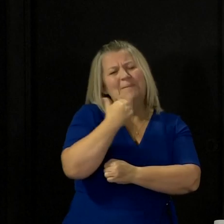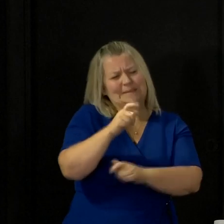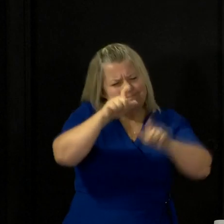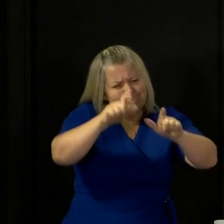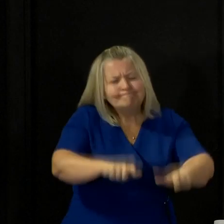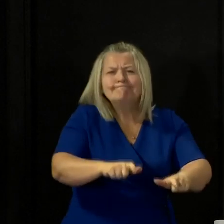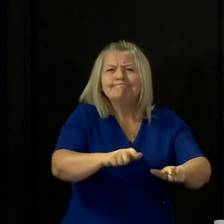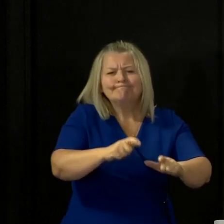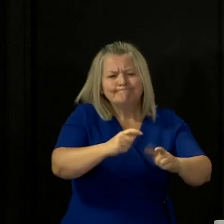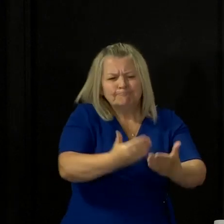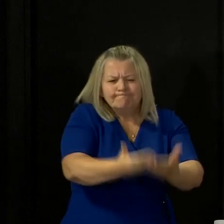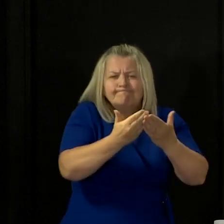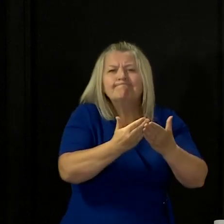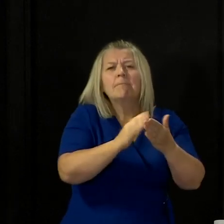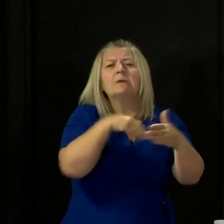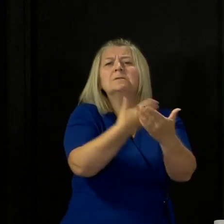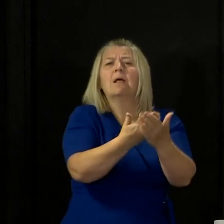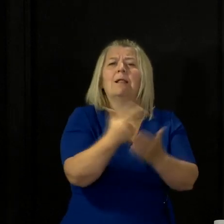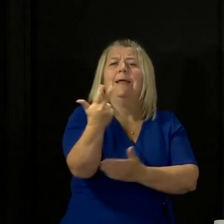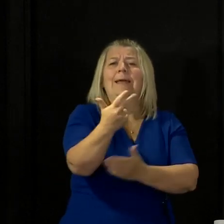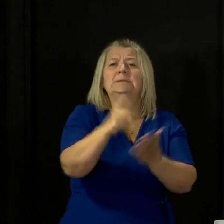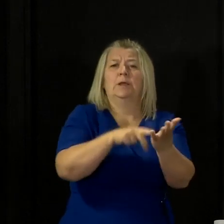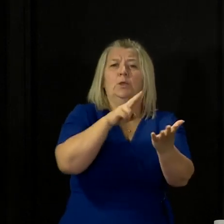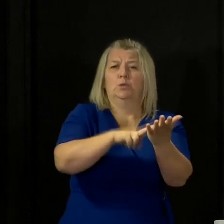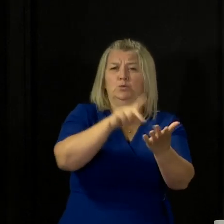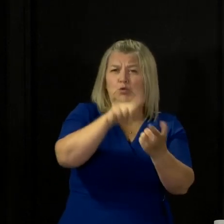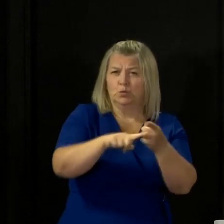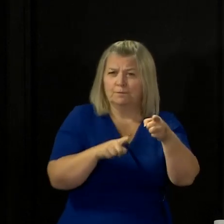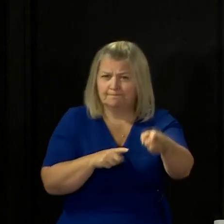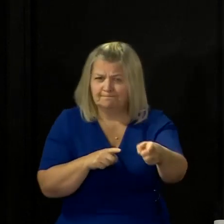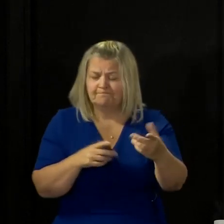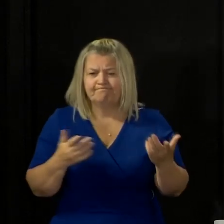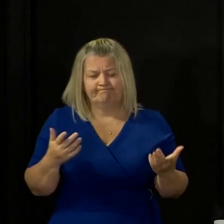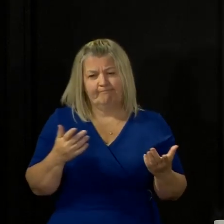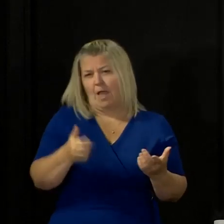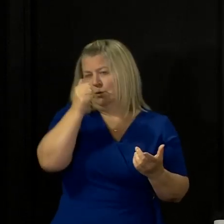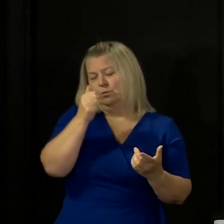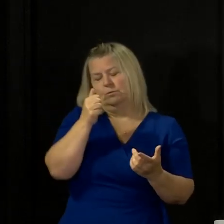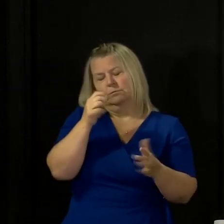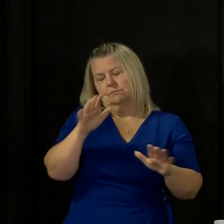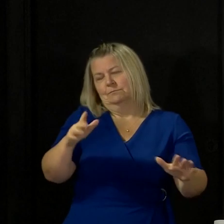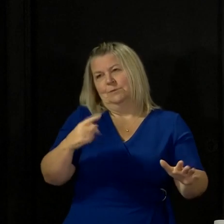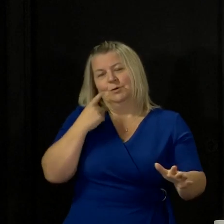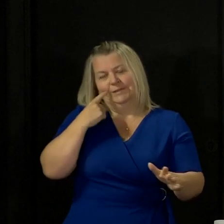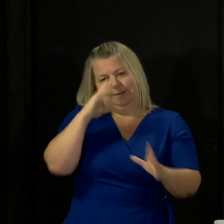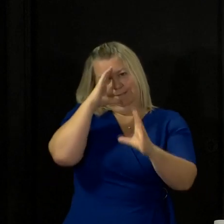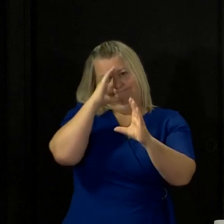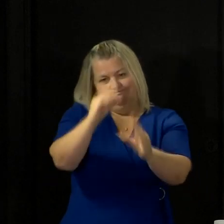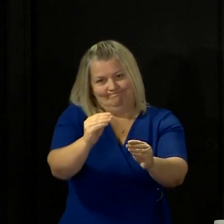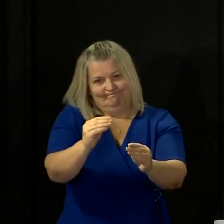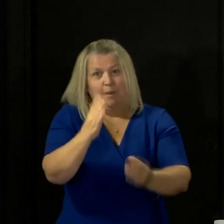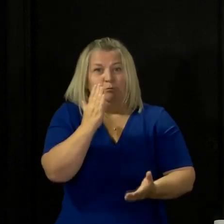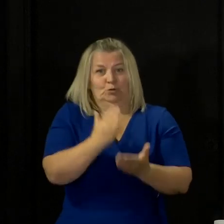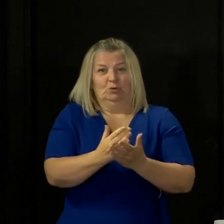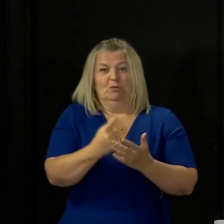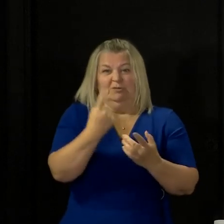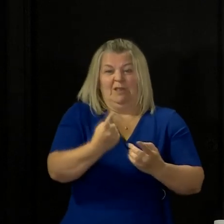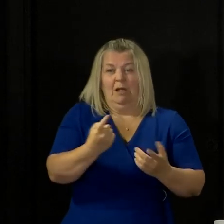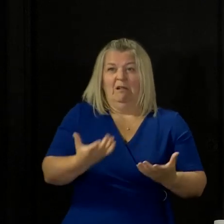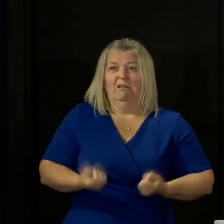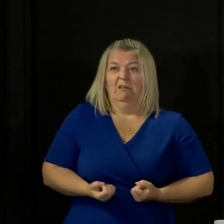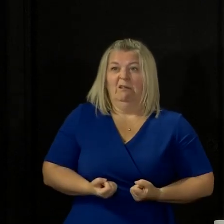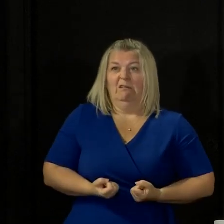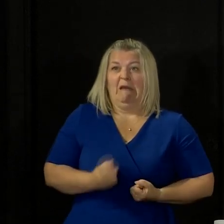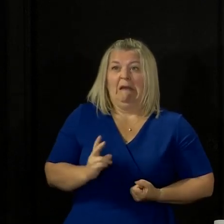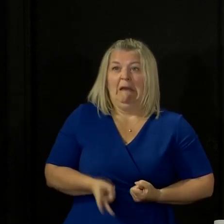about what happens next. This is not an easy update to give and I know it will not be an easy one for you to hear. But it is important